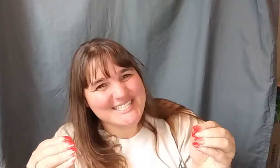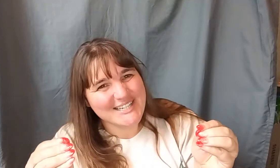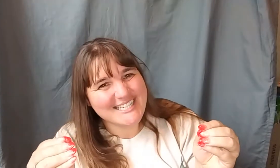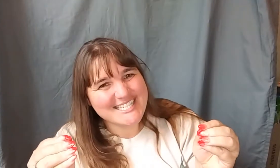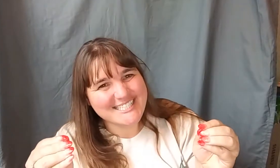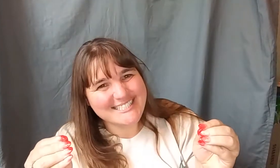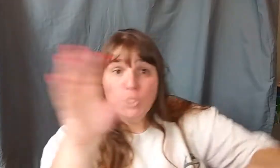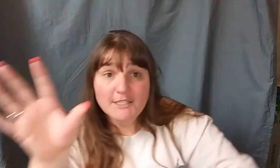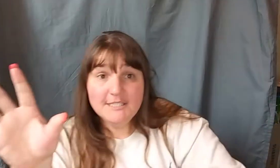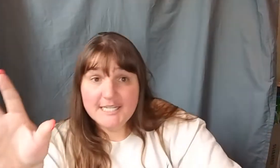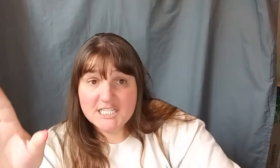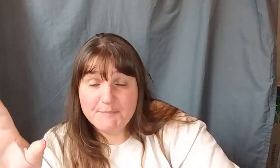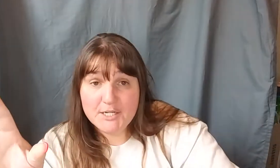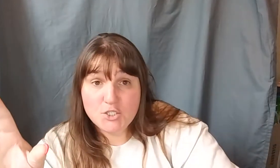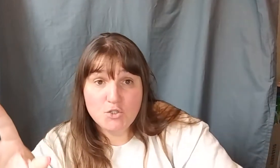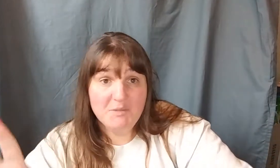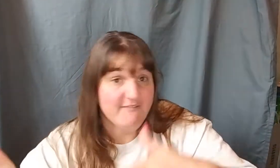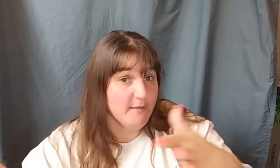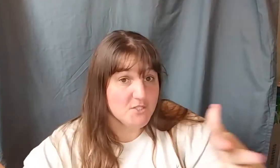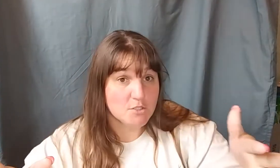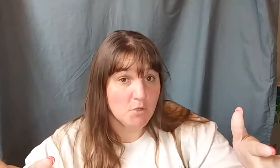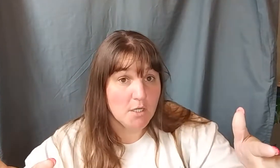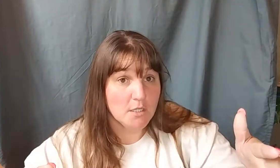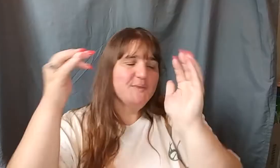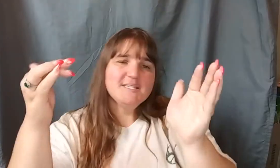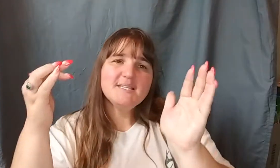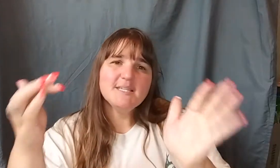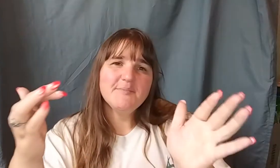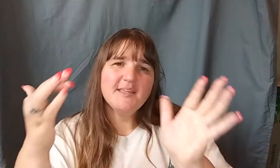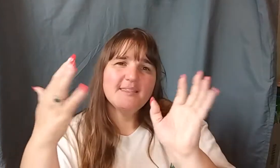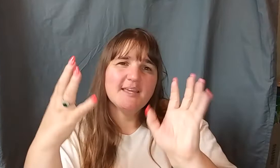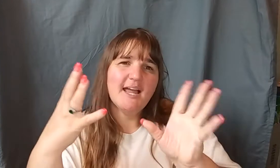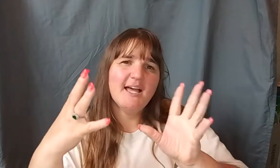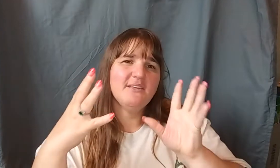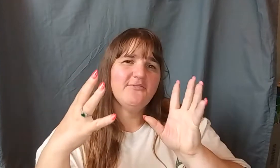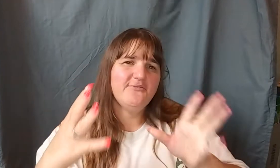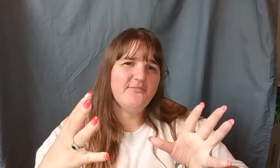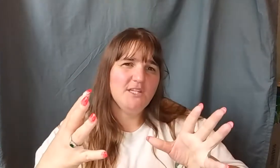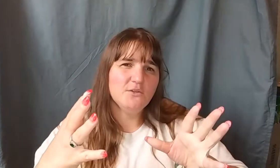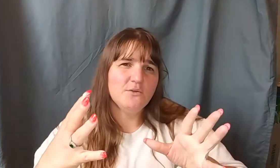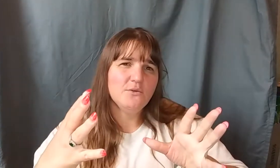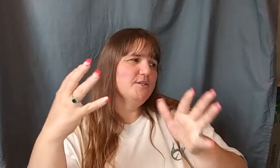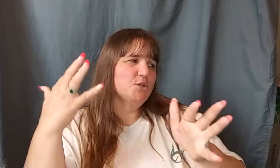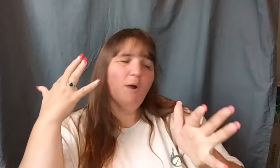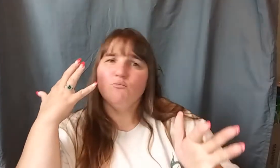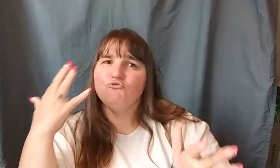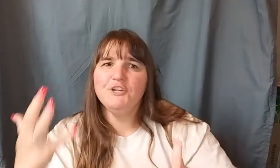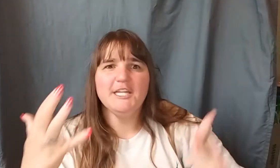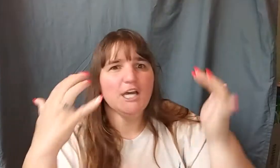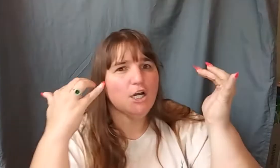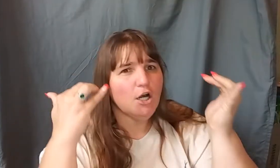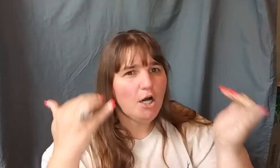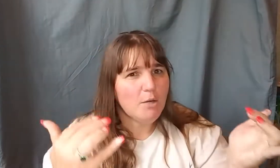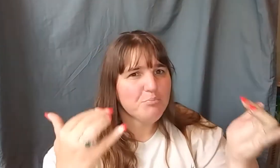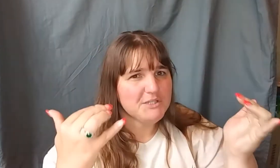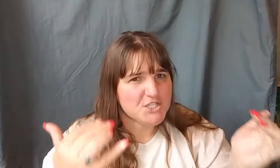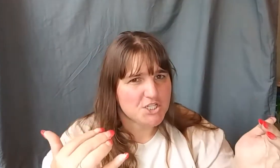direction. Not that I expect to be famous tomorrow. This is something that I feel as though I'm really accomplishing